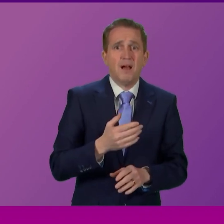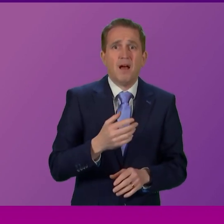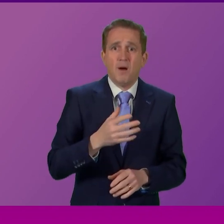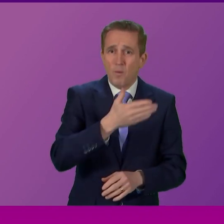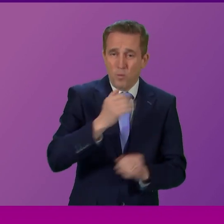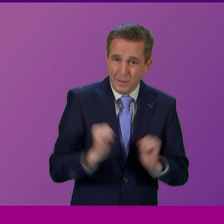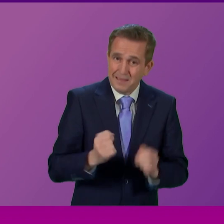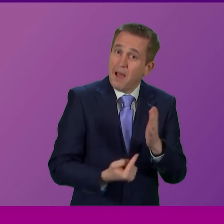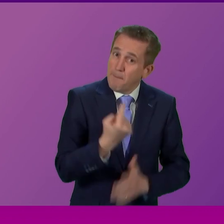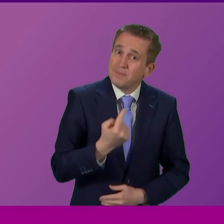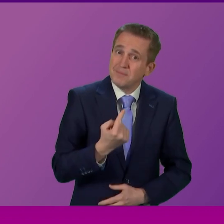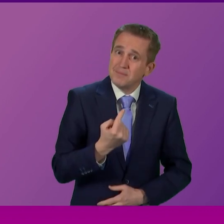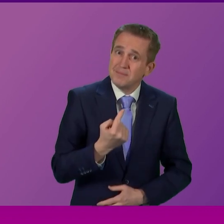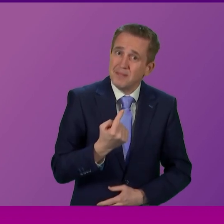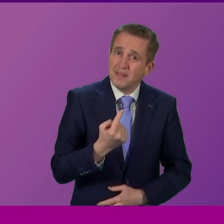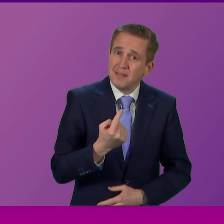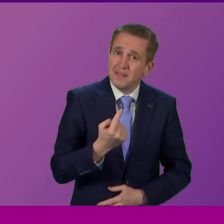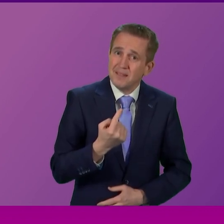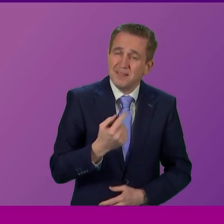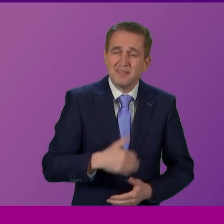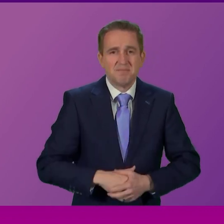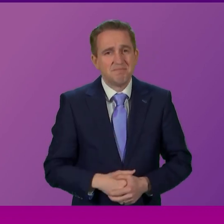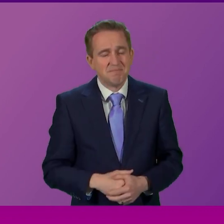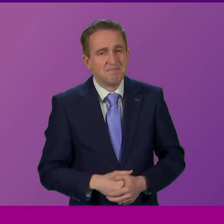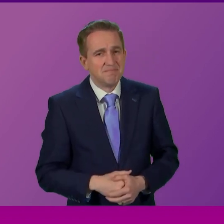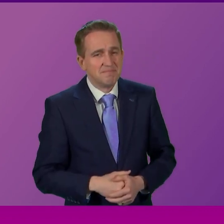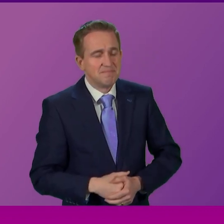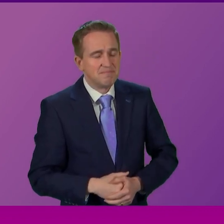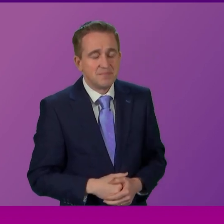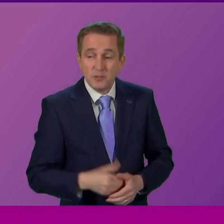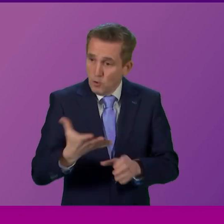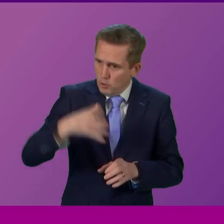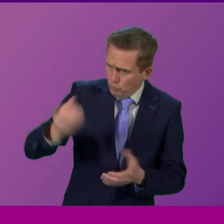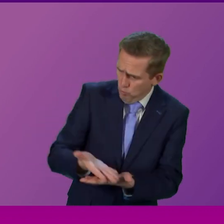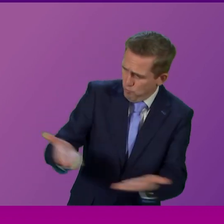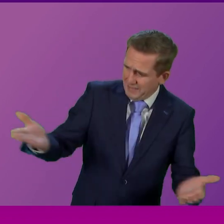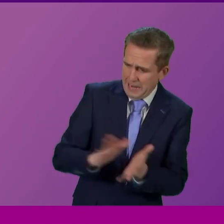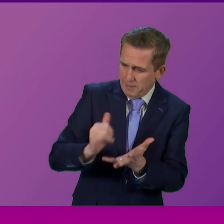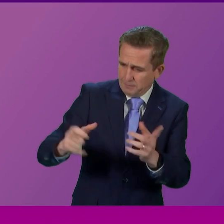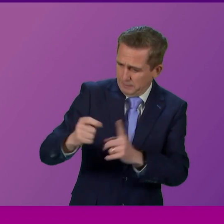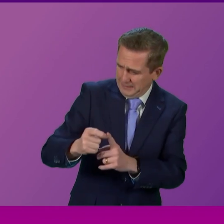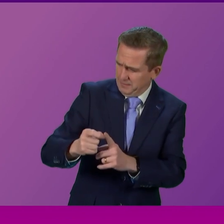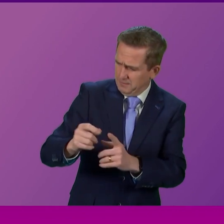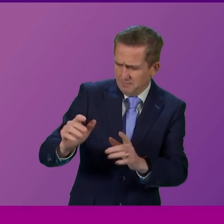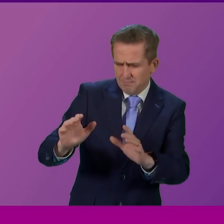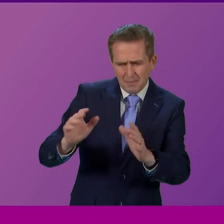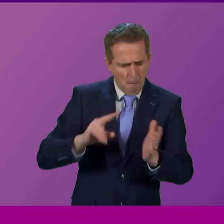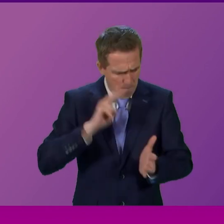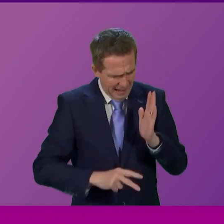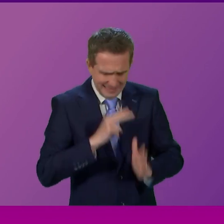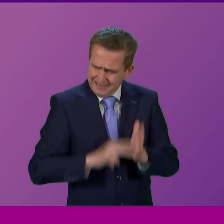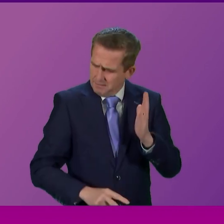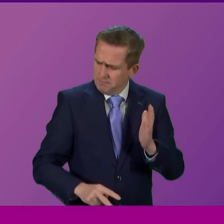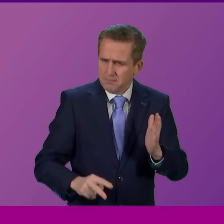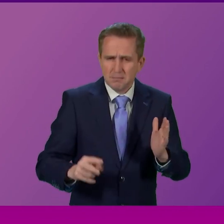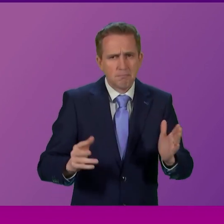winter had passed. So what I would say to Conservative members when it comes to planning, of course, if they were,